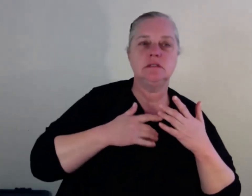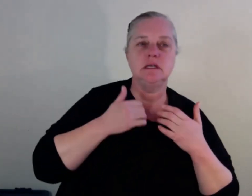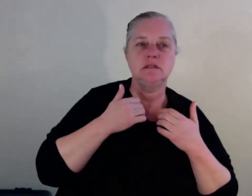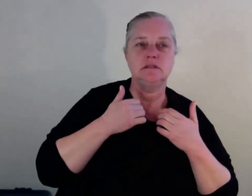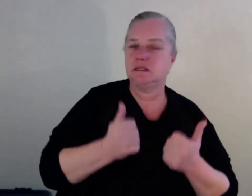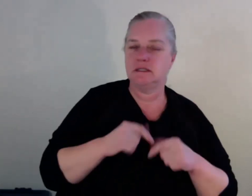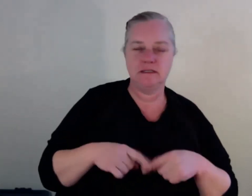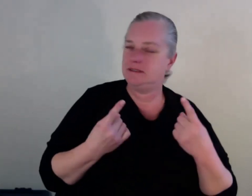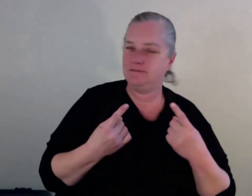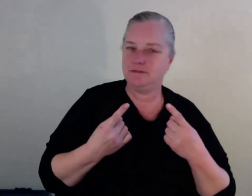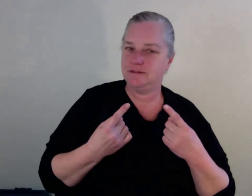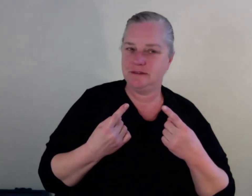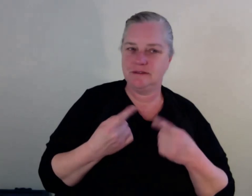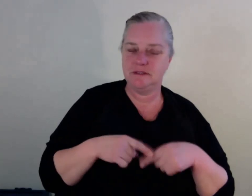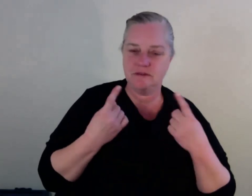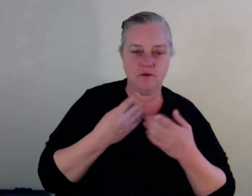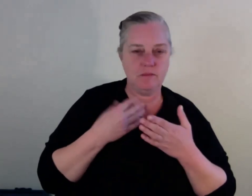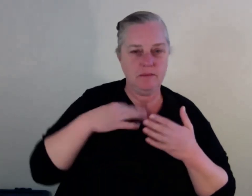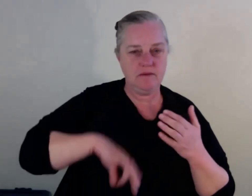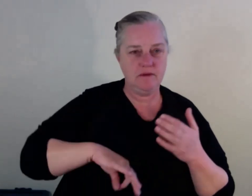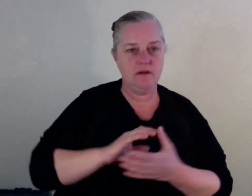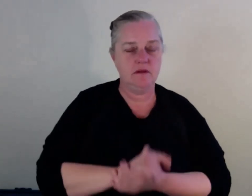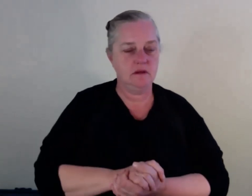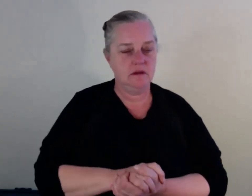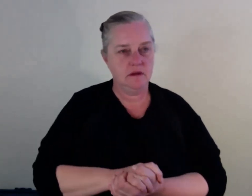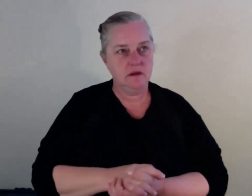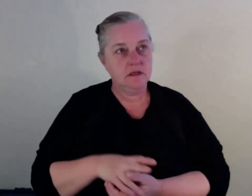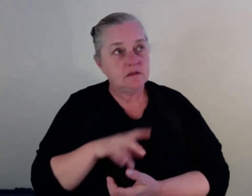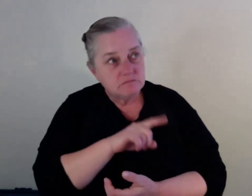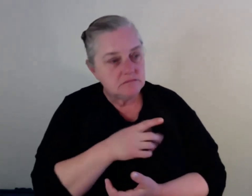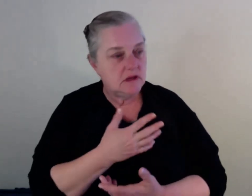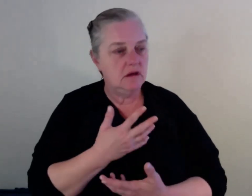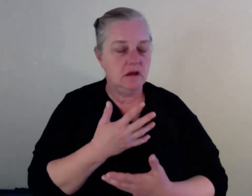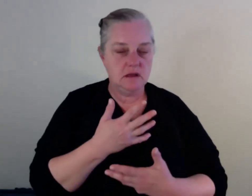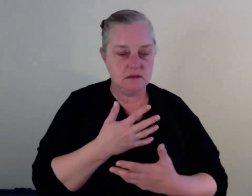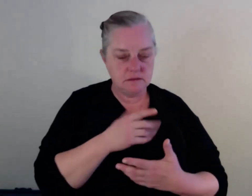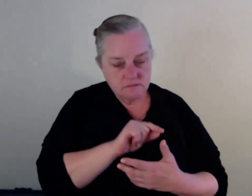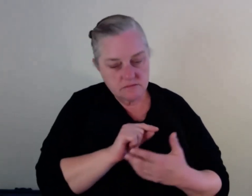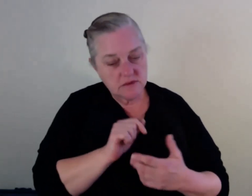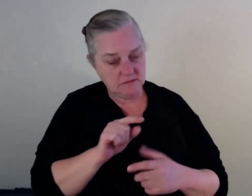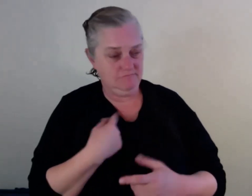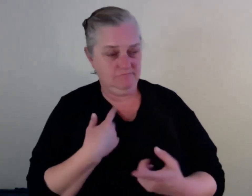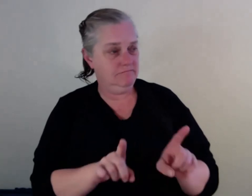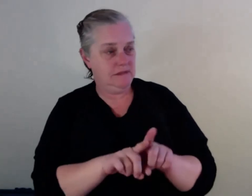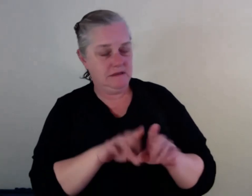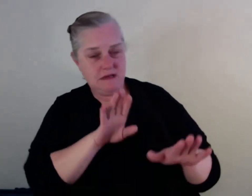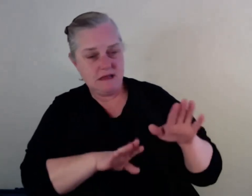And I can turn around and say, hey, I've been there, not just studying, but I've been there. I've used drugs. I've done this. I've done that. This is the way to fix